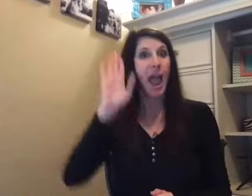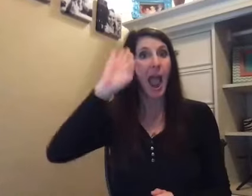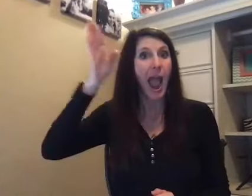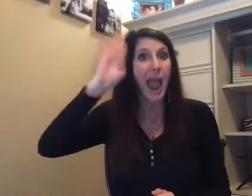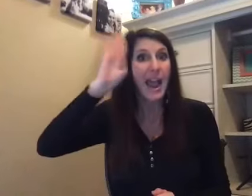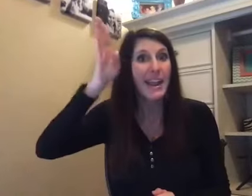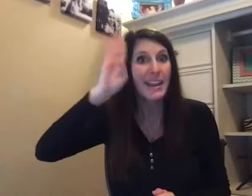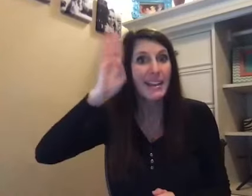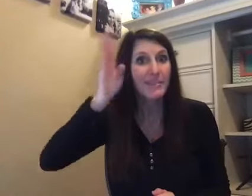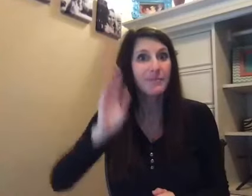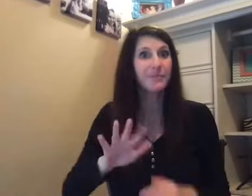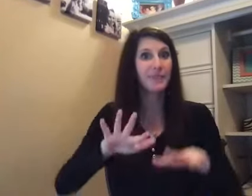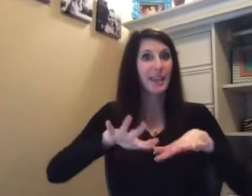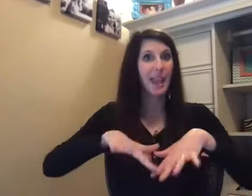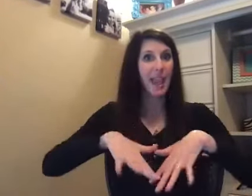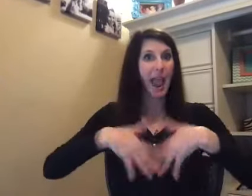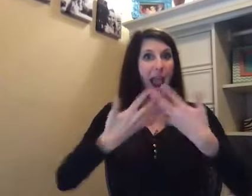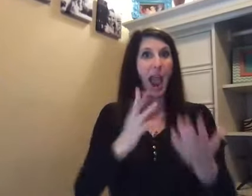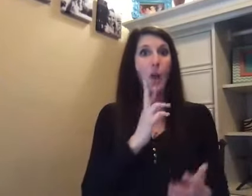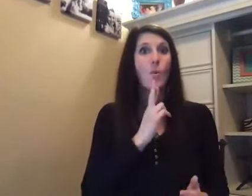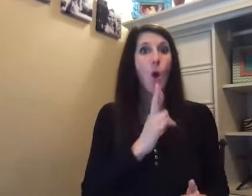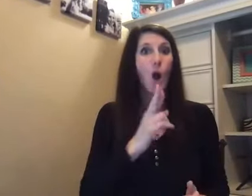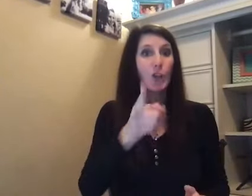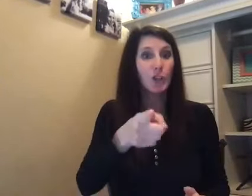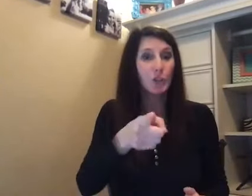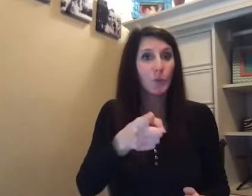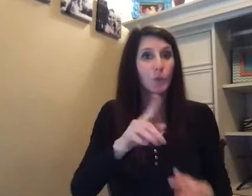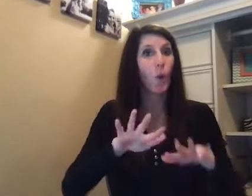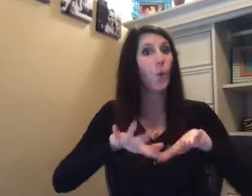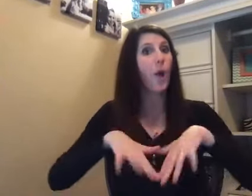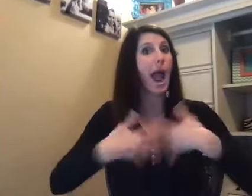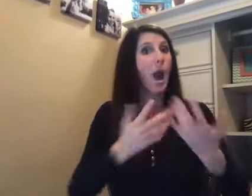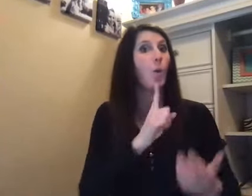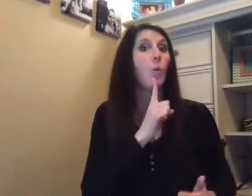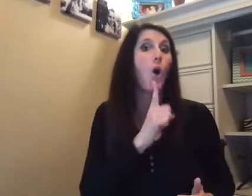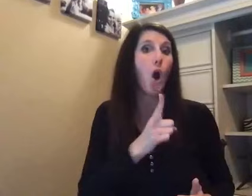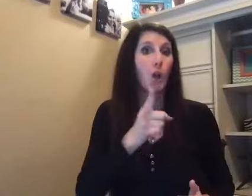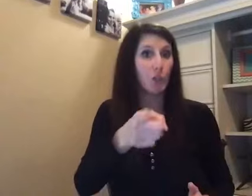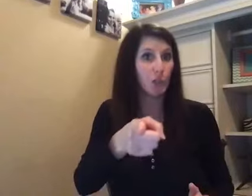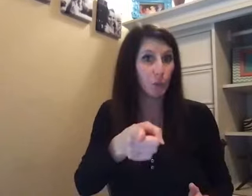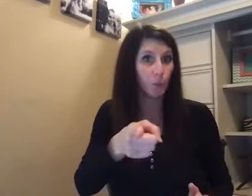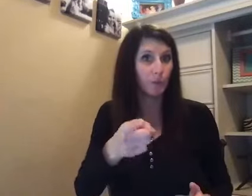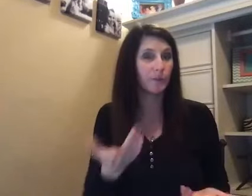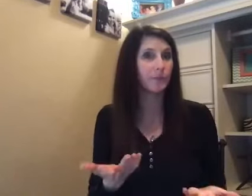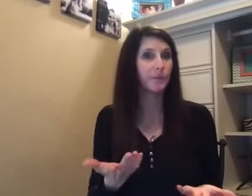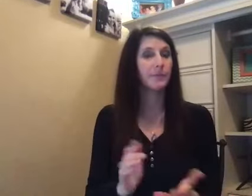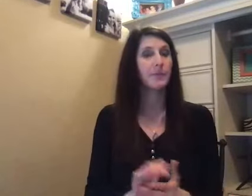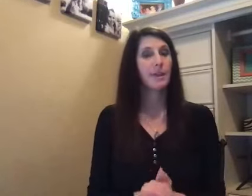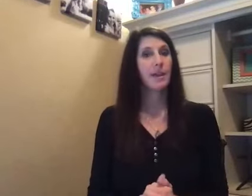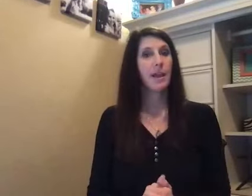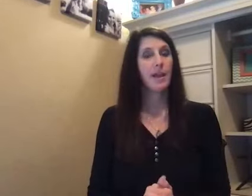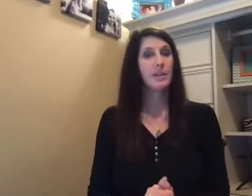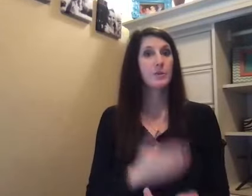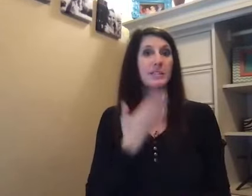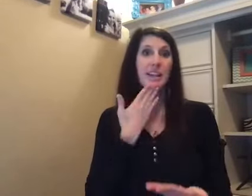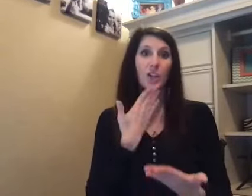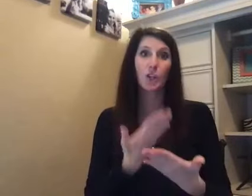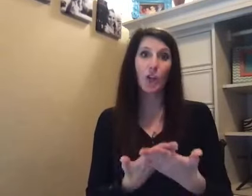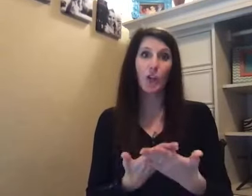hi, how are you, or how are you, you can do, do, good,